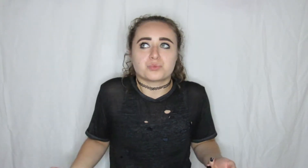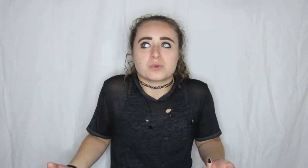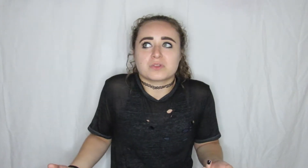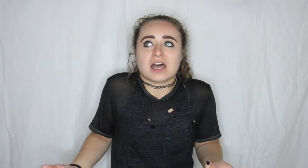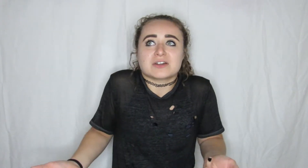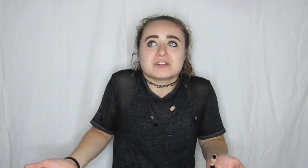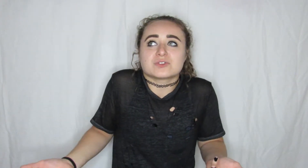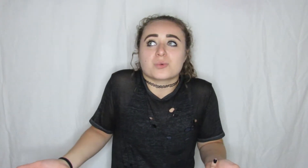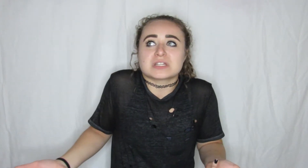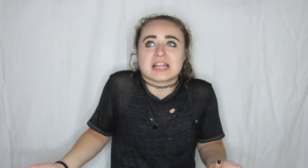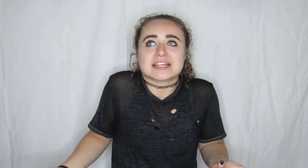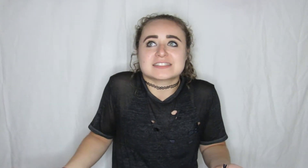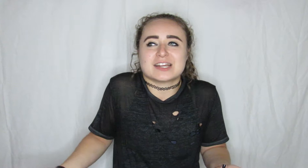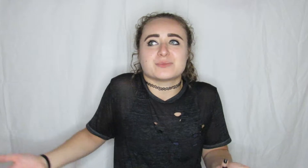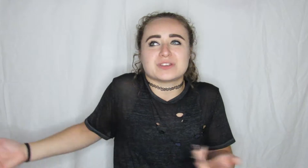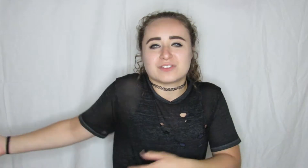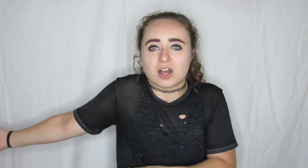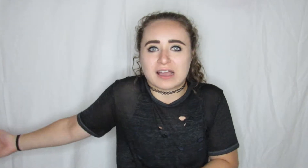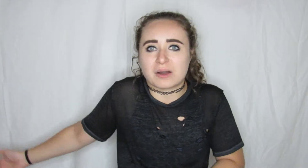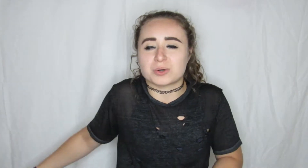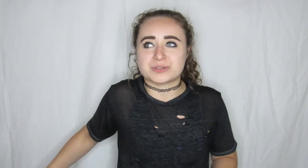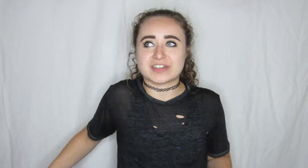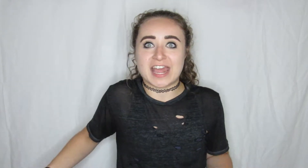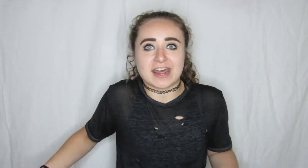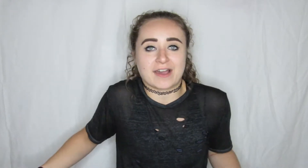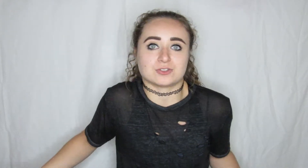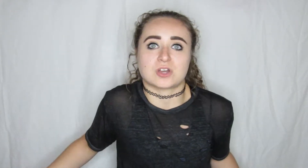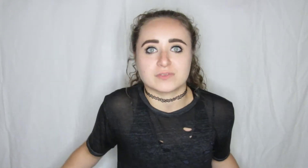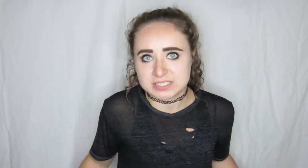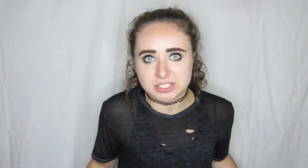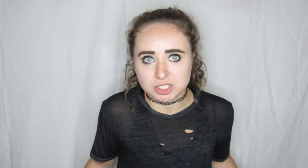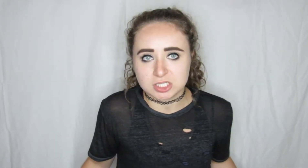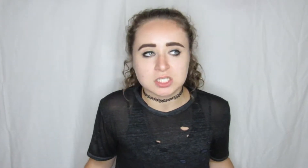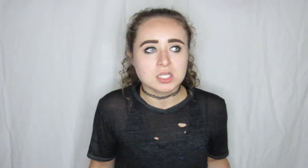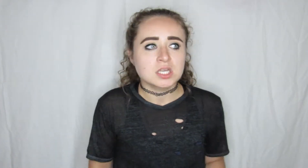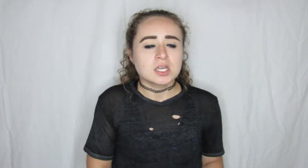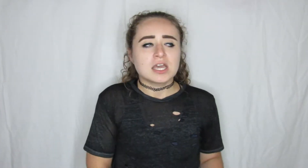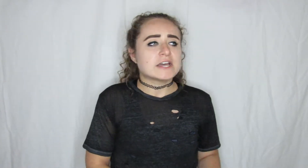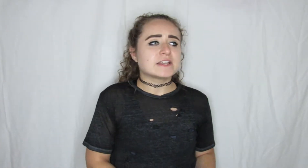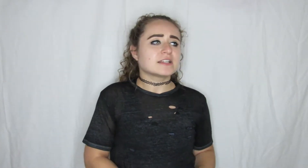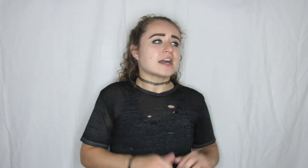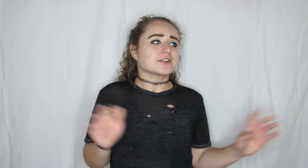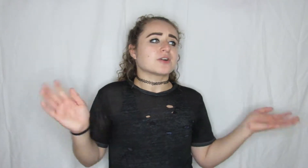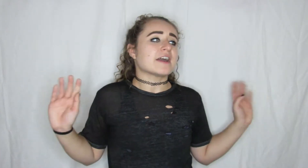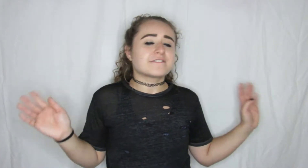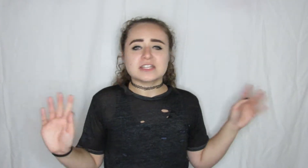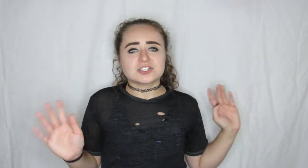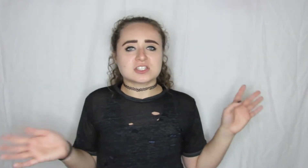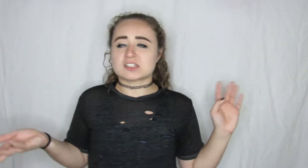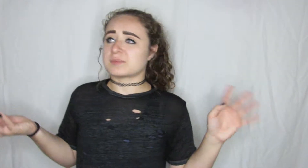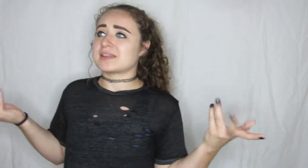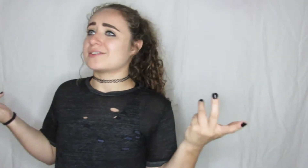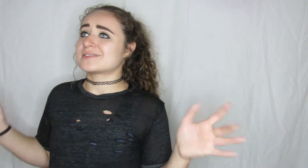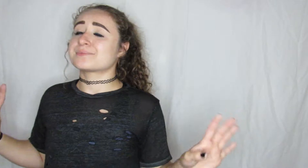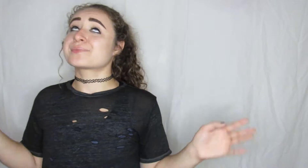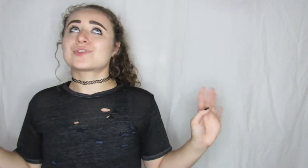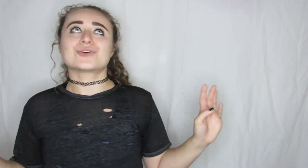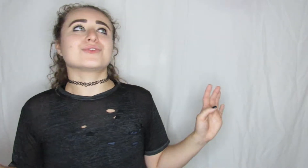one I don't even know when the last time we even hung out or even had an actual conversation and then I don't know I feel like she said something else who